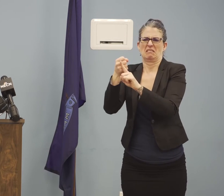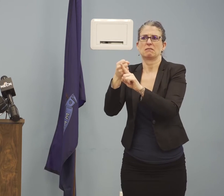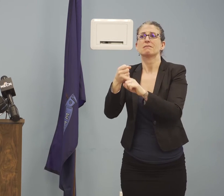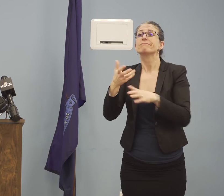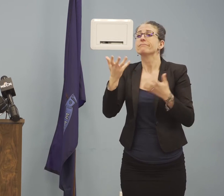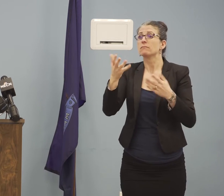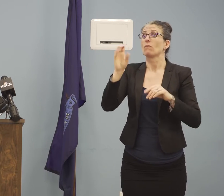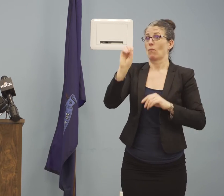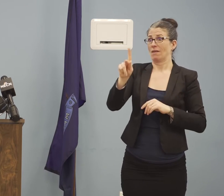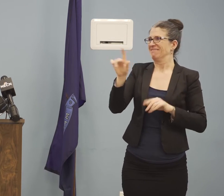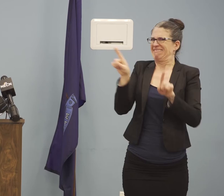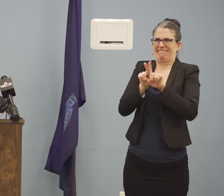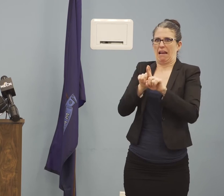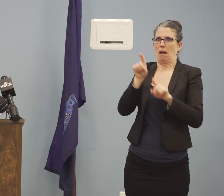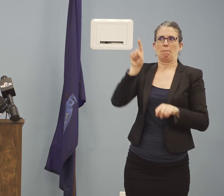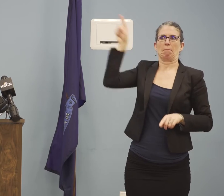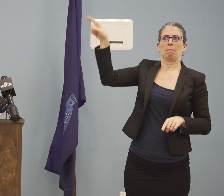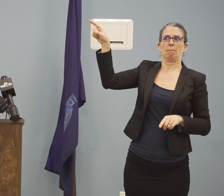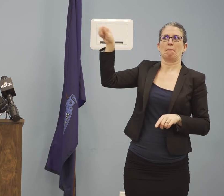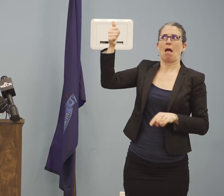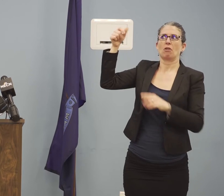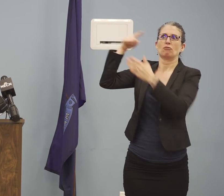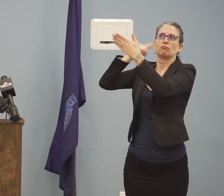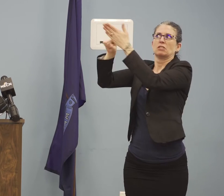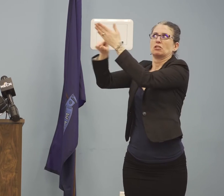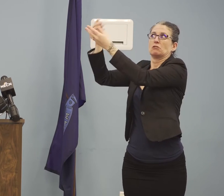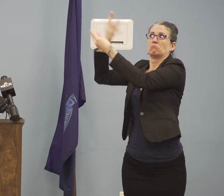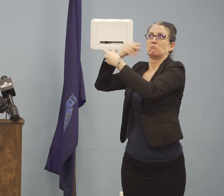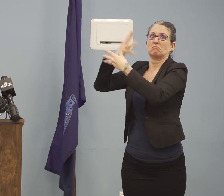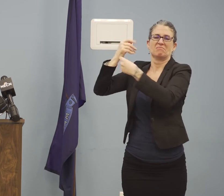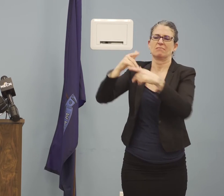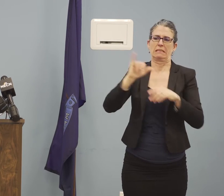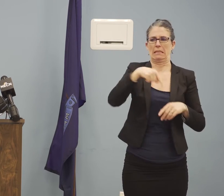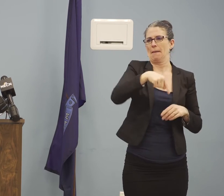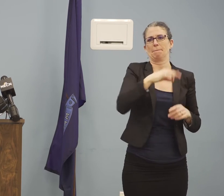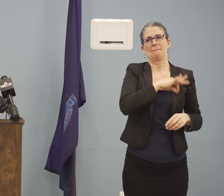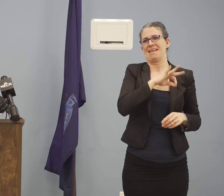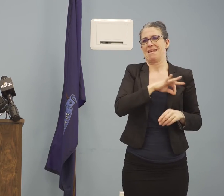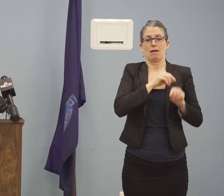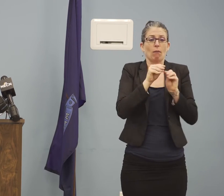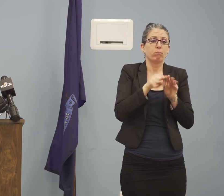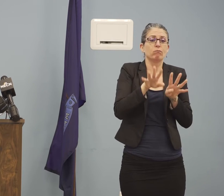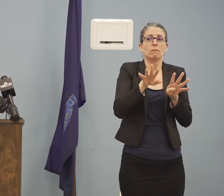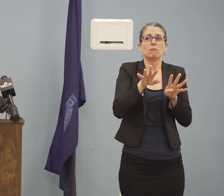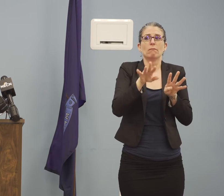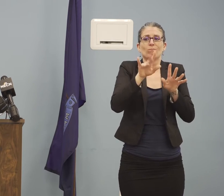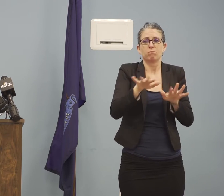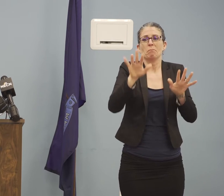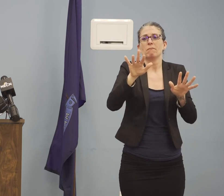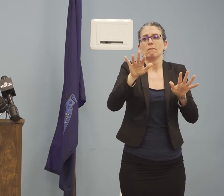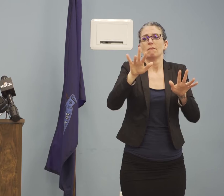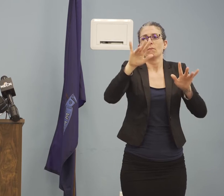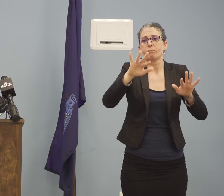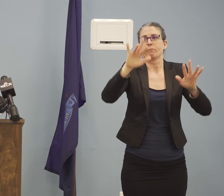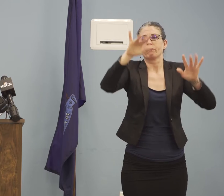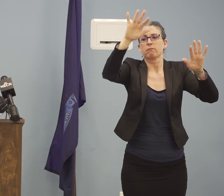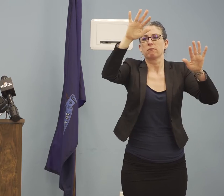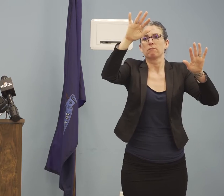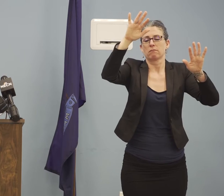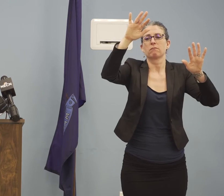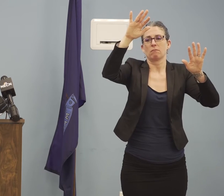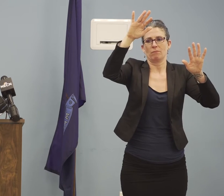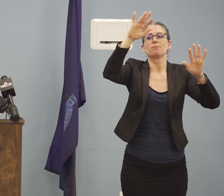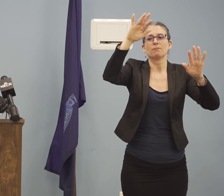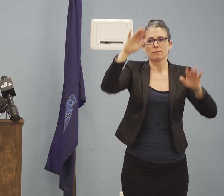What we look at now is not so much where the first cases are, because we know those are coming. We're also keeping